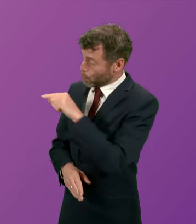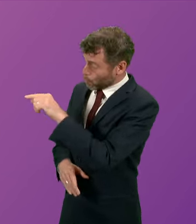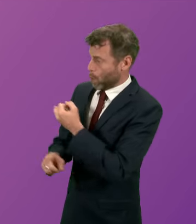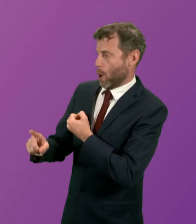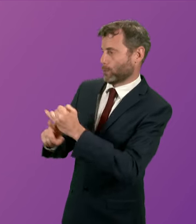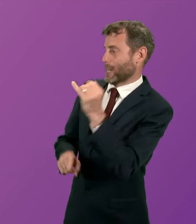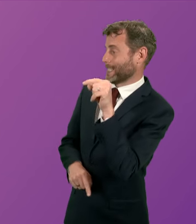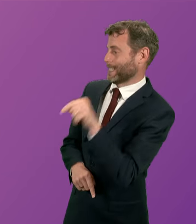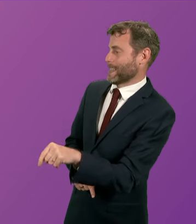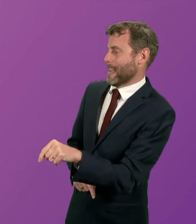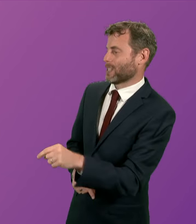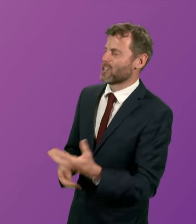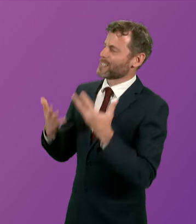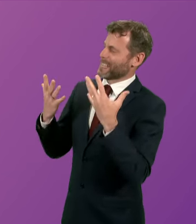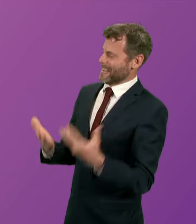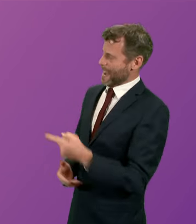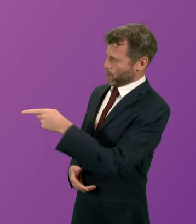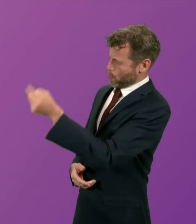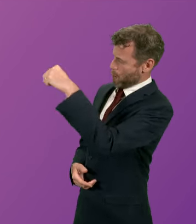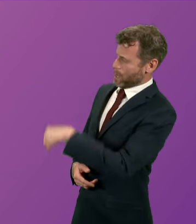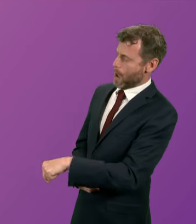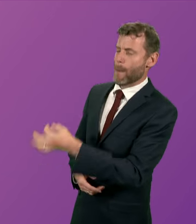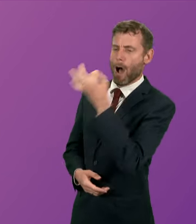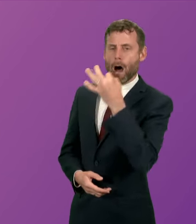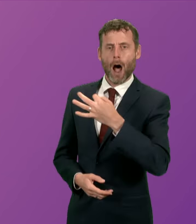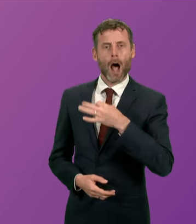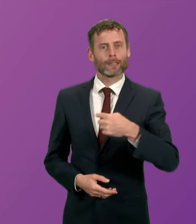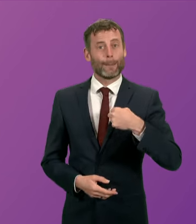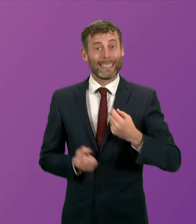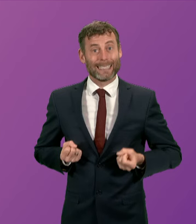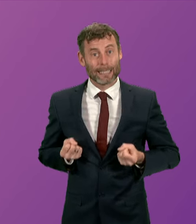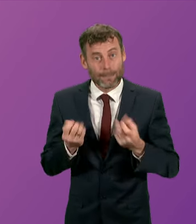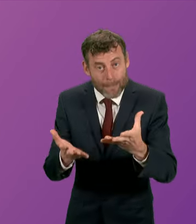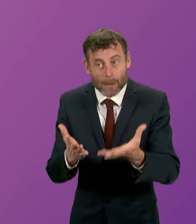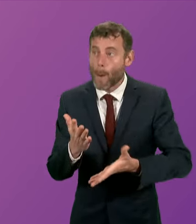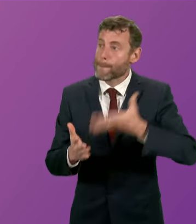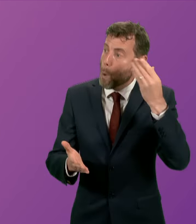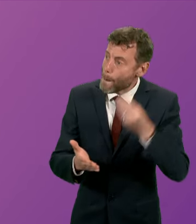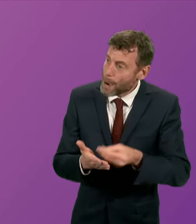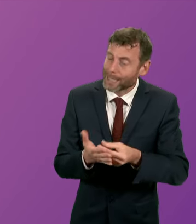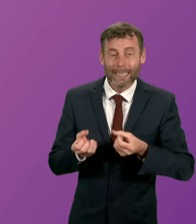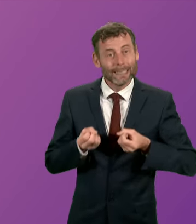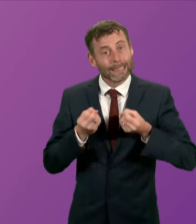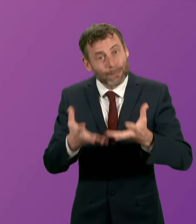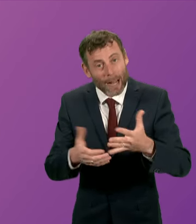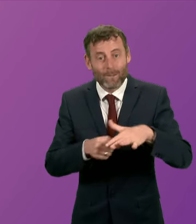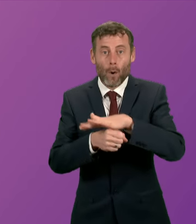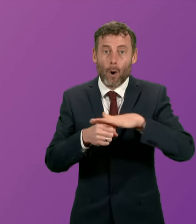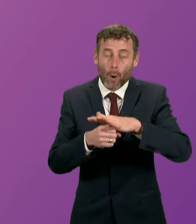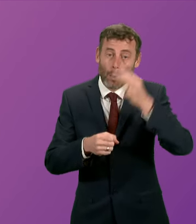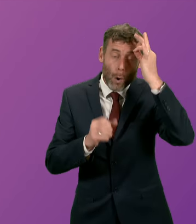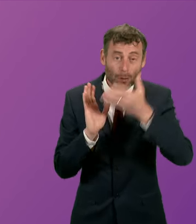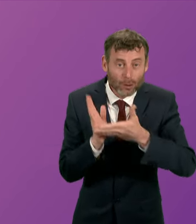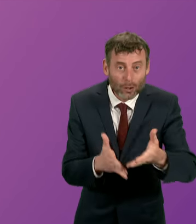for the Labour Party to come here and ask me to spend more money on local authority services and education